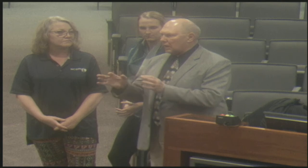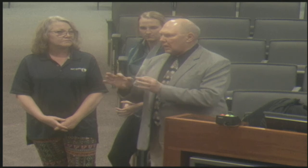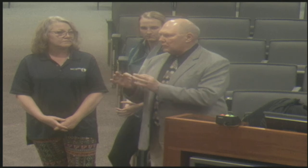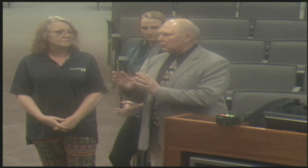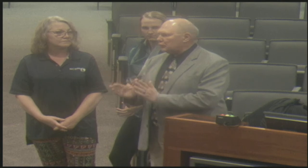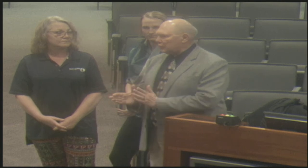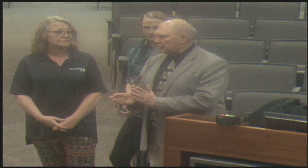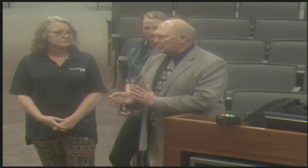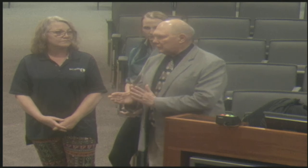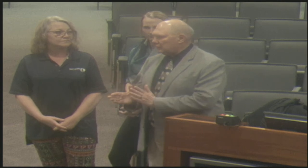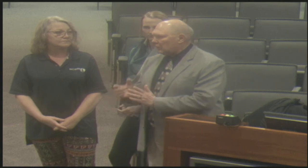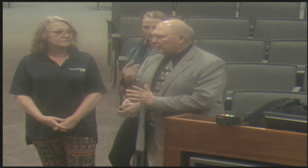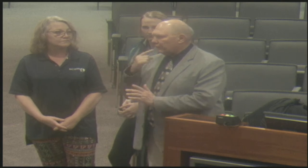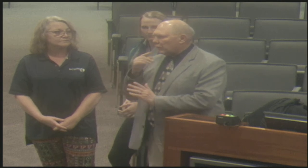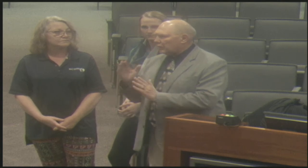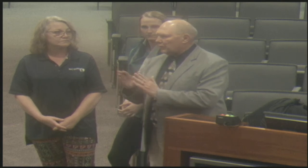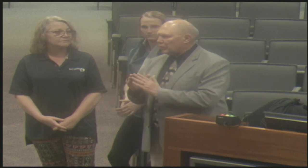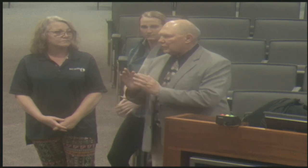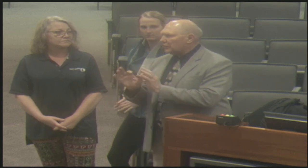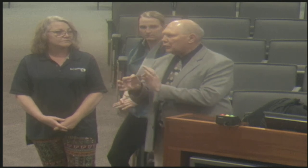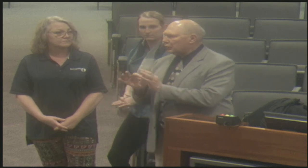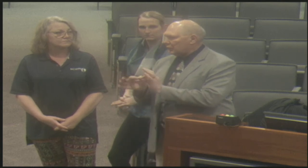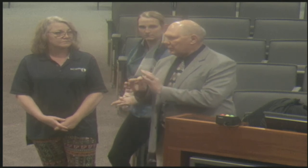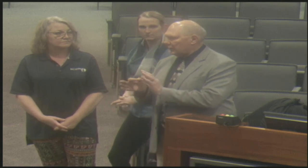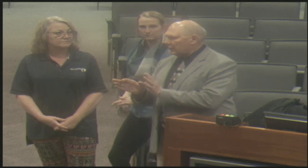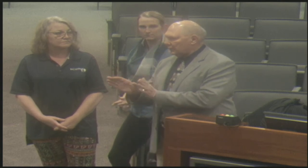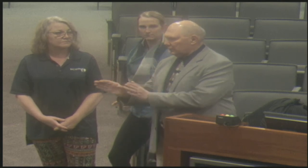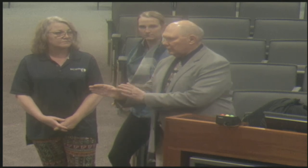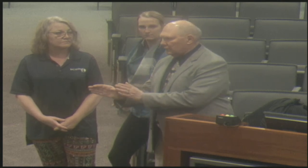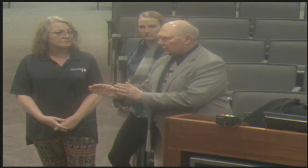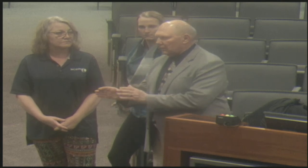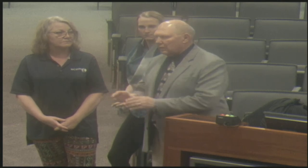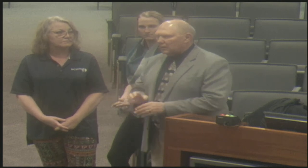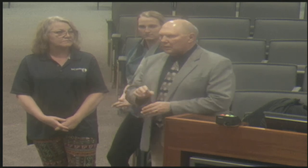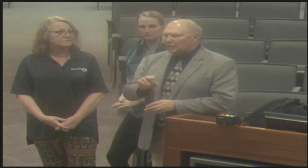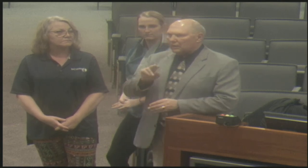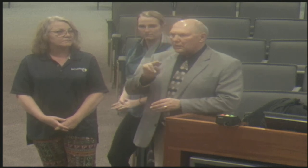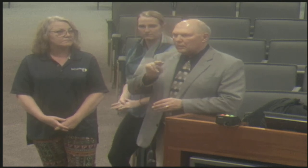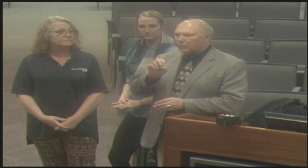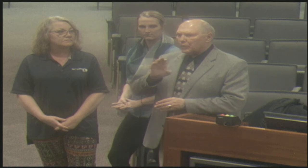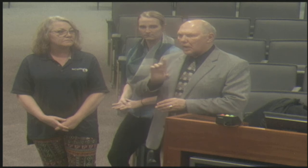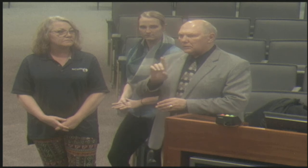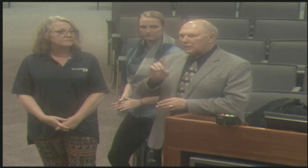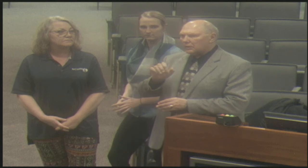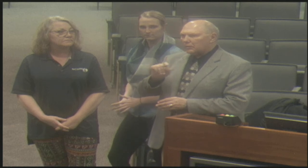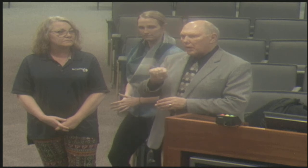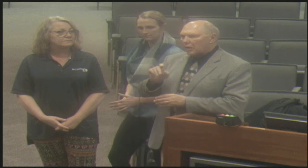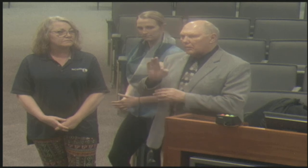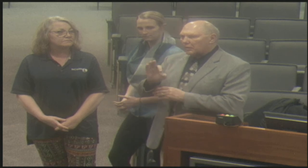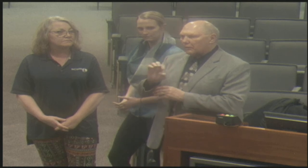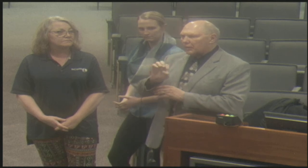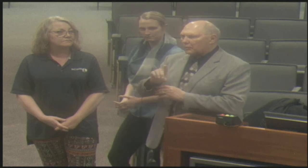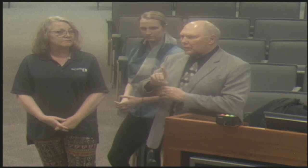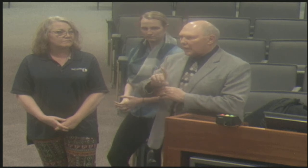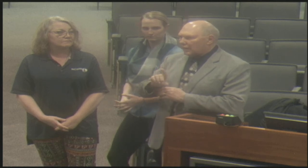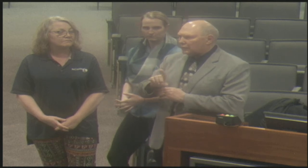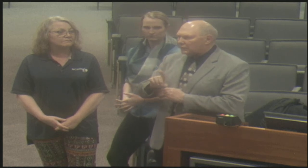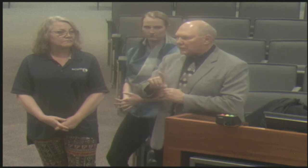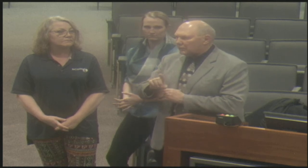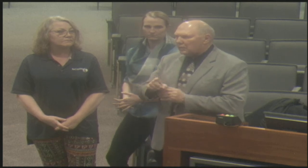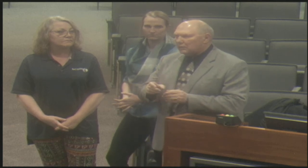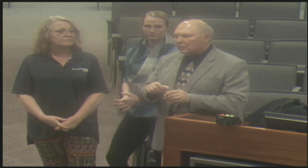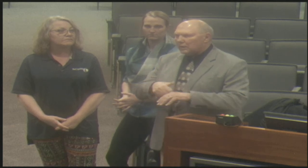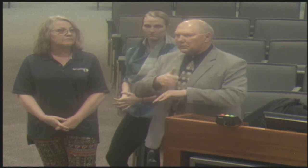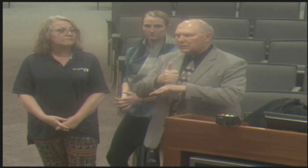Hearing as an agency license our sign language interpreters for community interpreters here in the state of Nebraska. The Nebraska